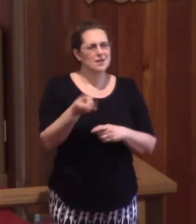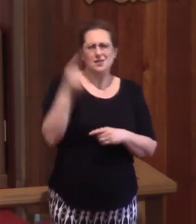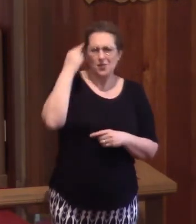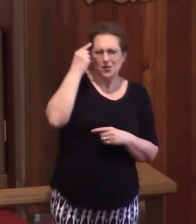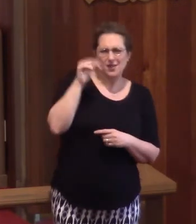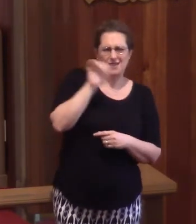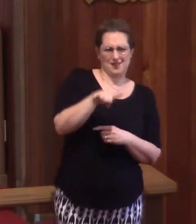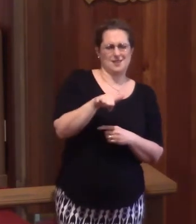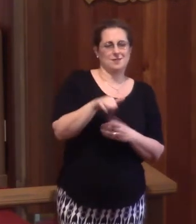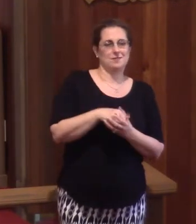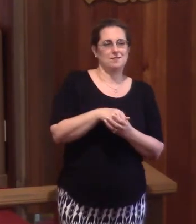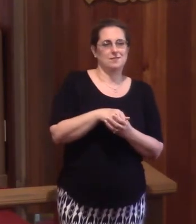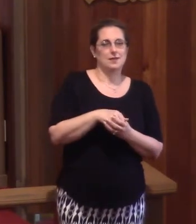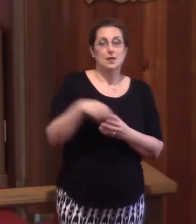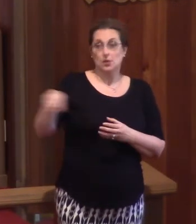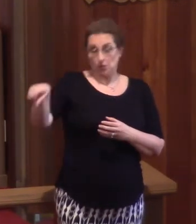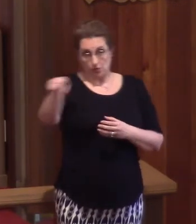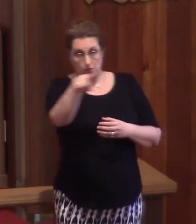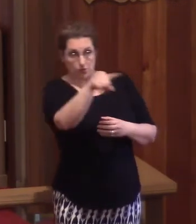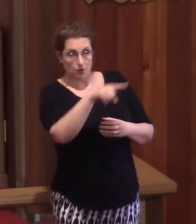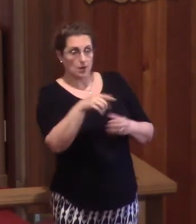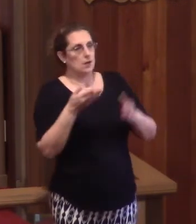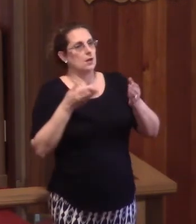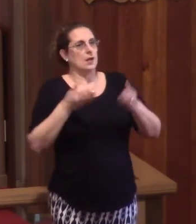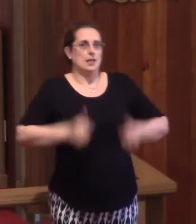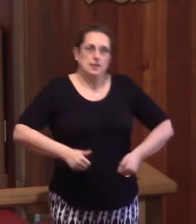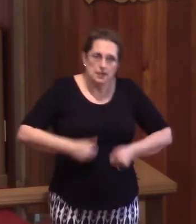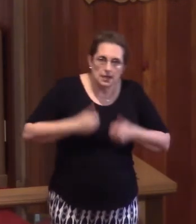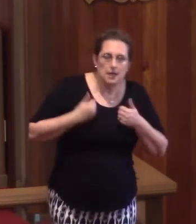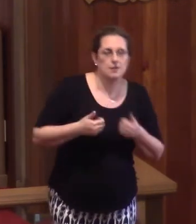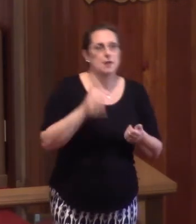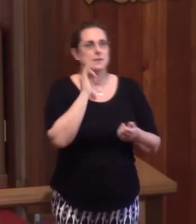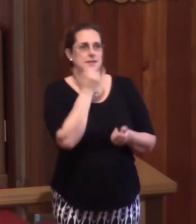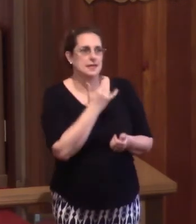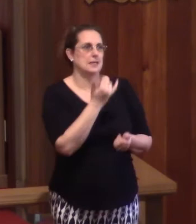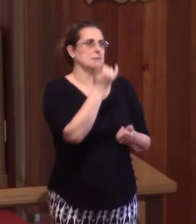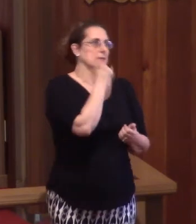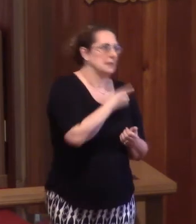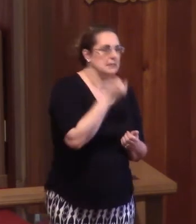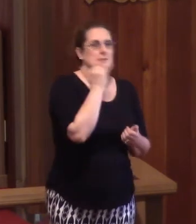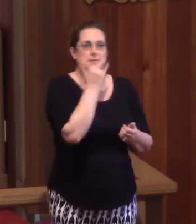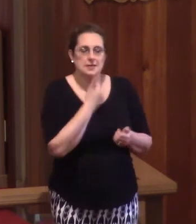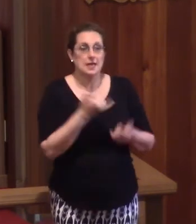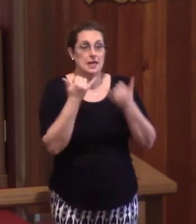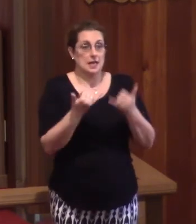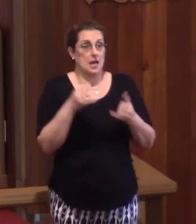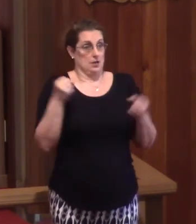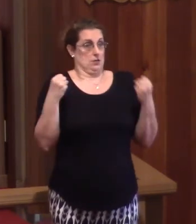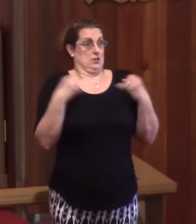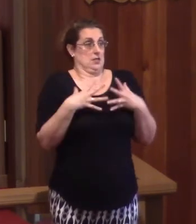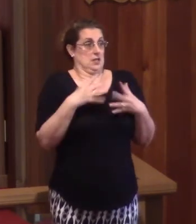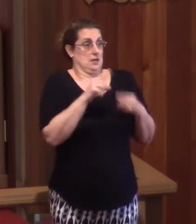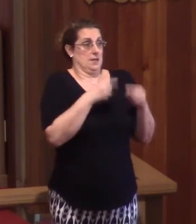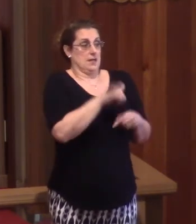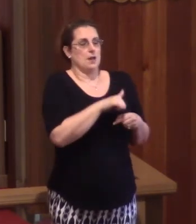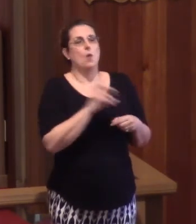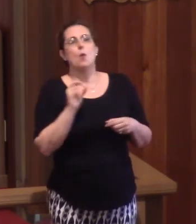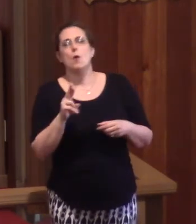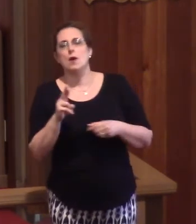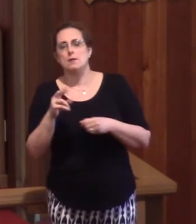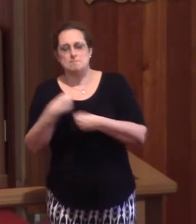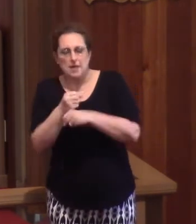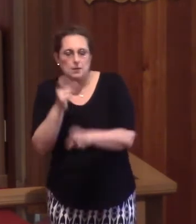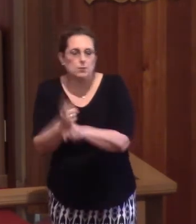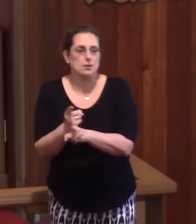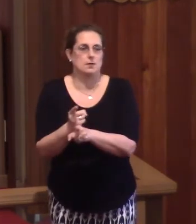do you think about that? Especially y'all who have gone through life and made your mistakes, and now you either terrified of them or you've justified them.